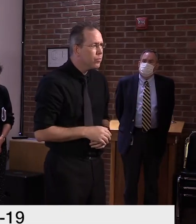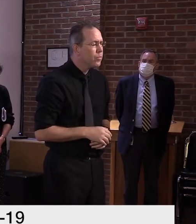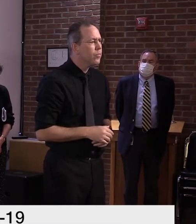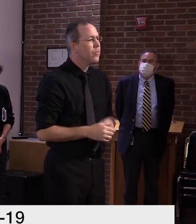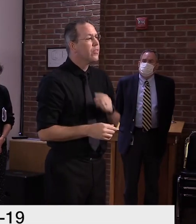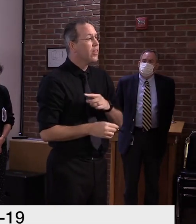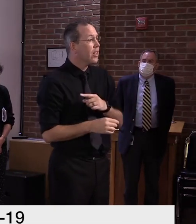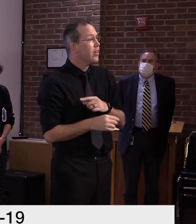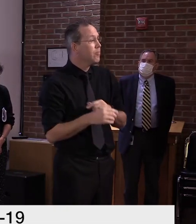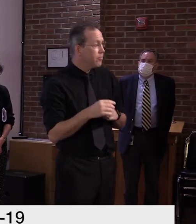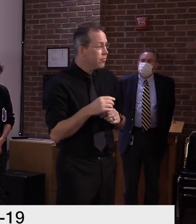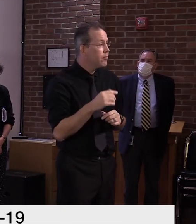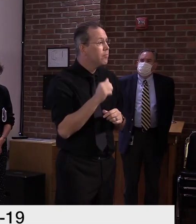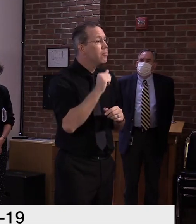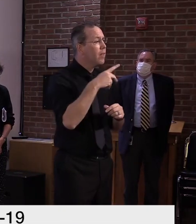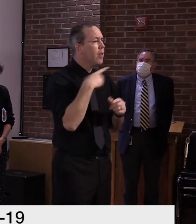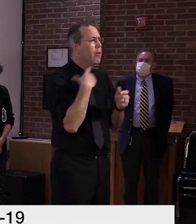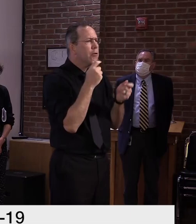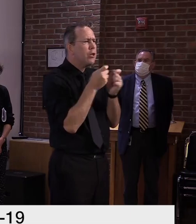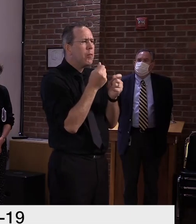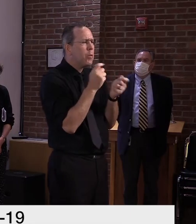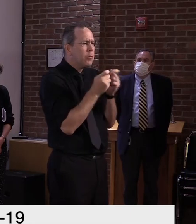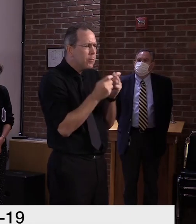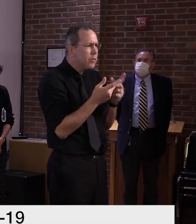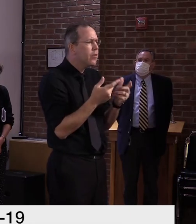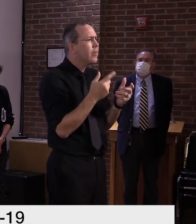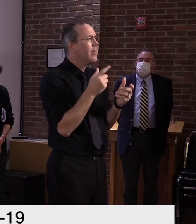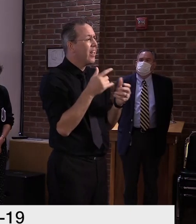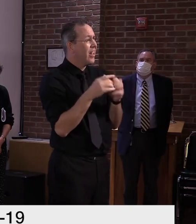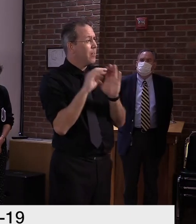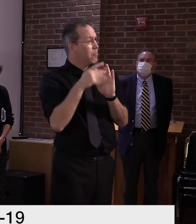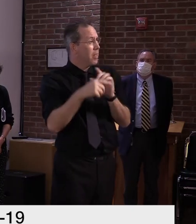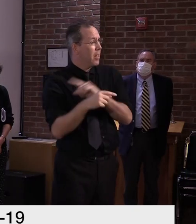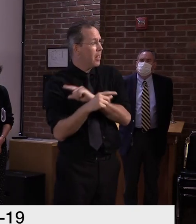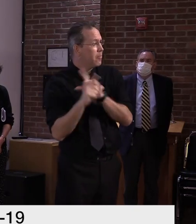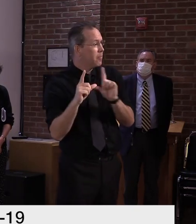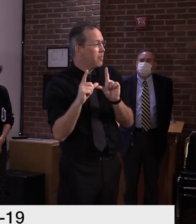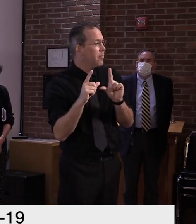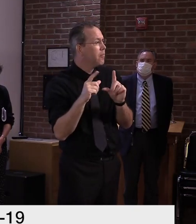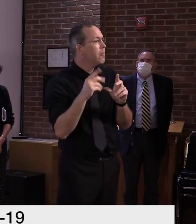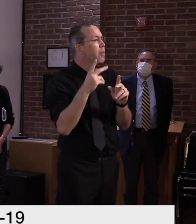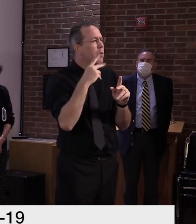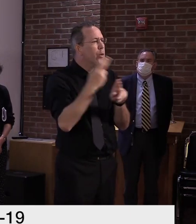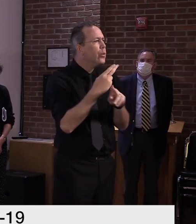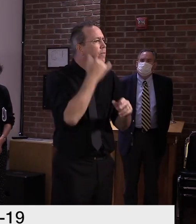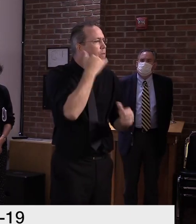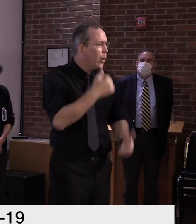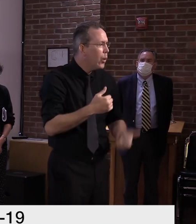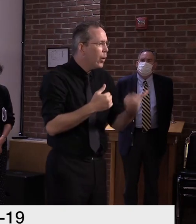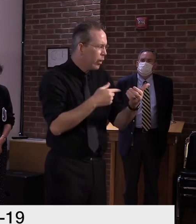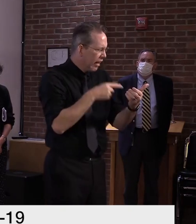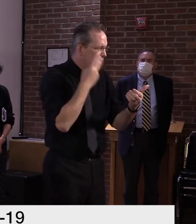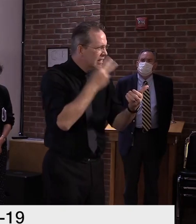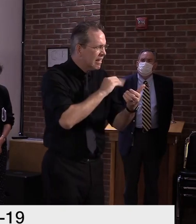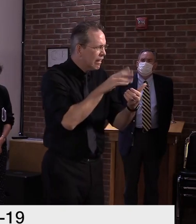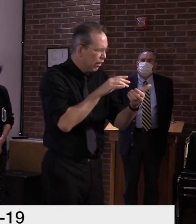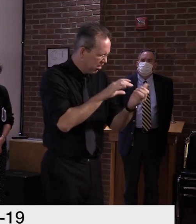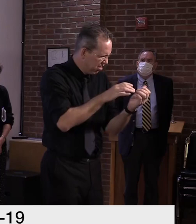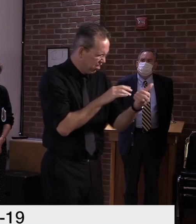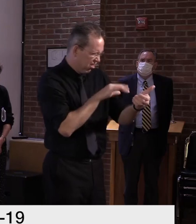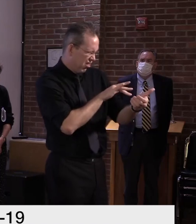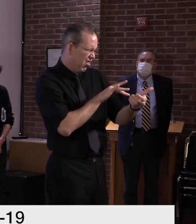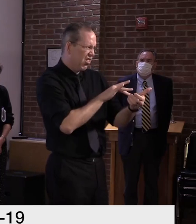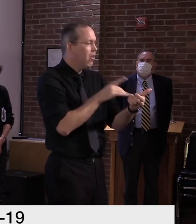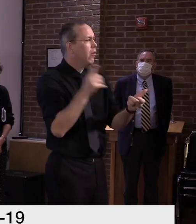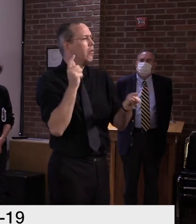a change to this platform because this will make the map more accessible to those who access it on smartphones or tablets. And most